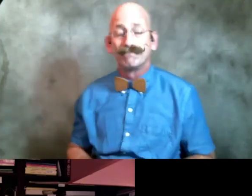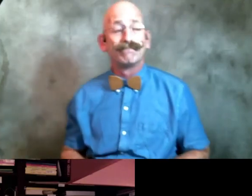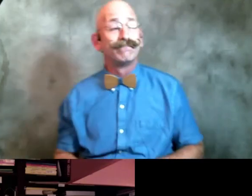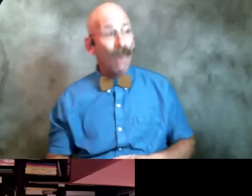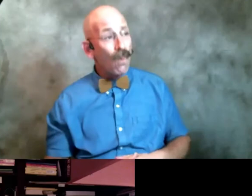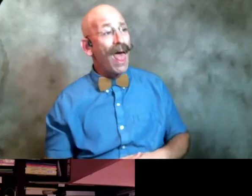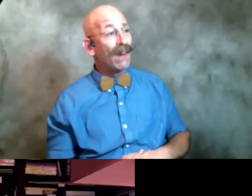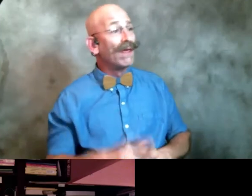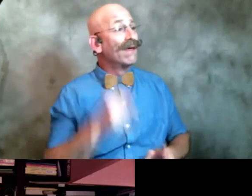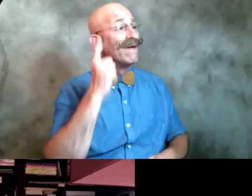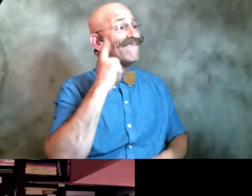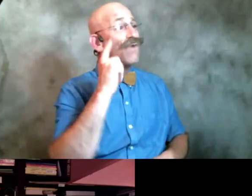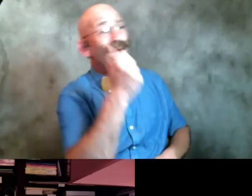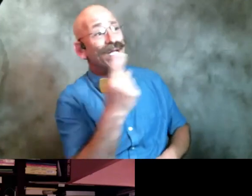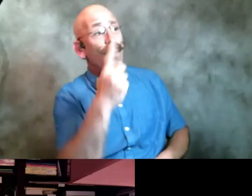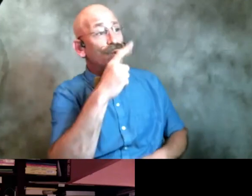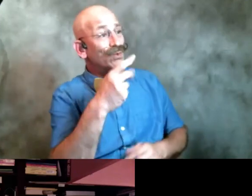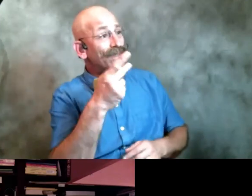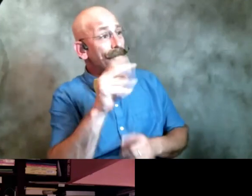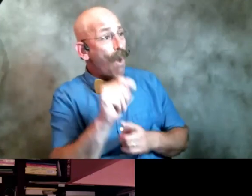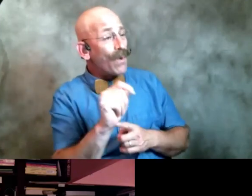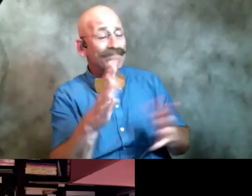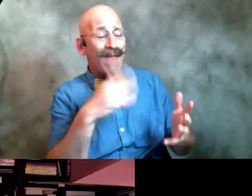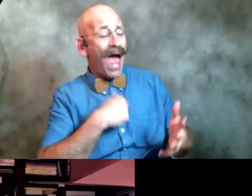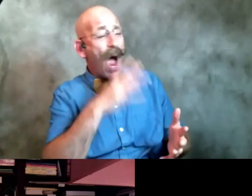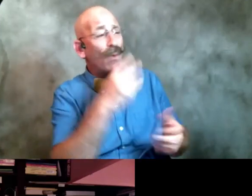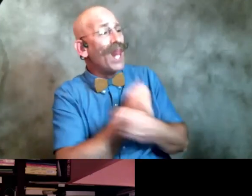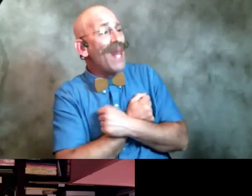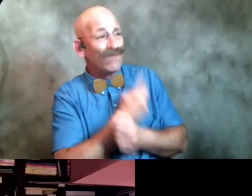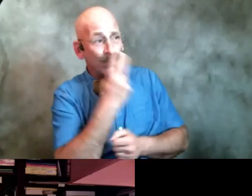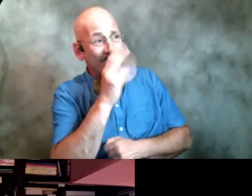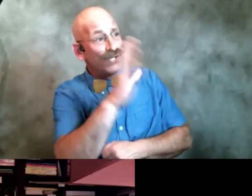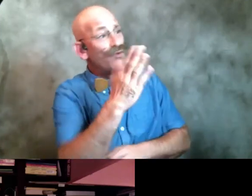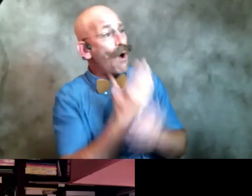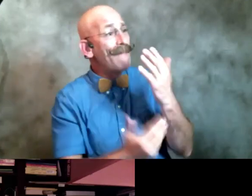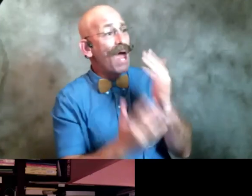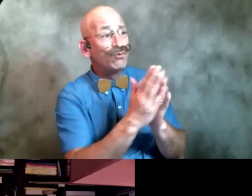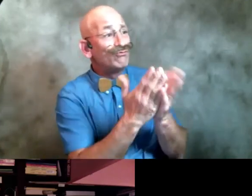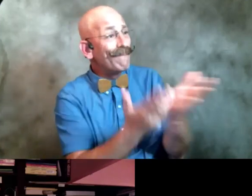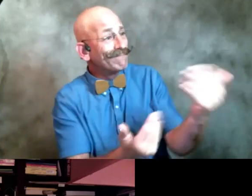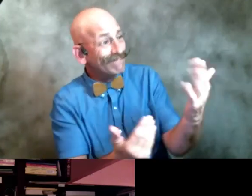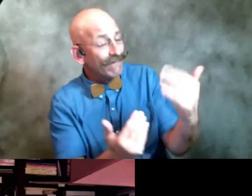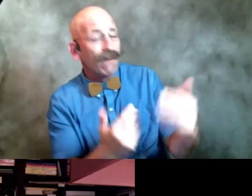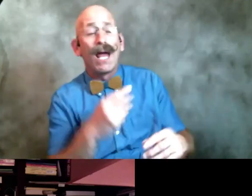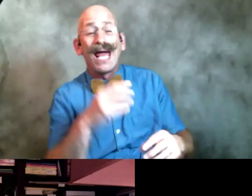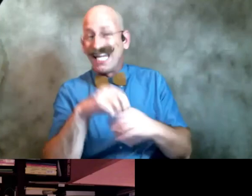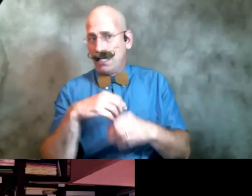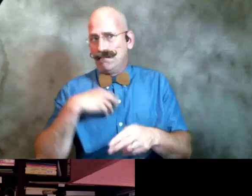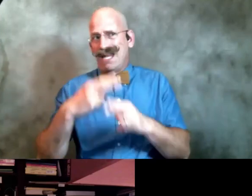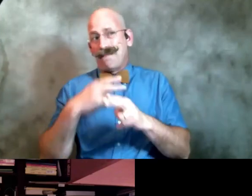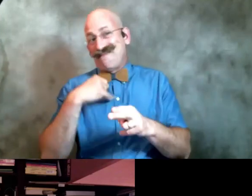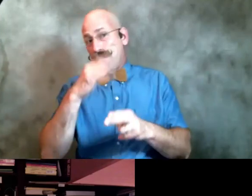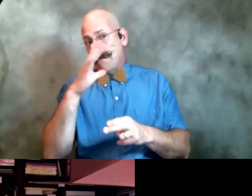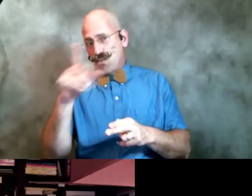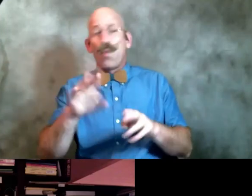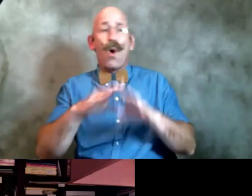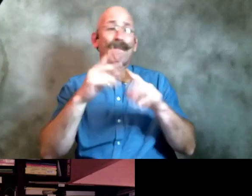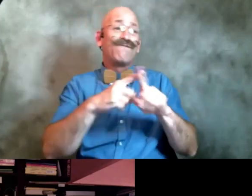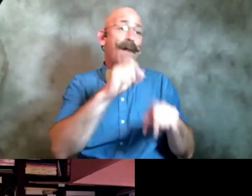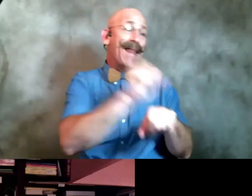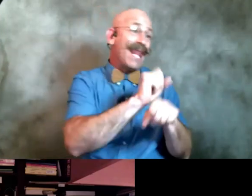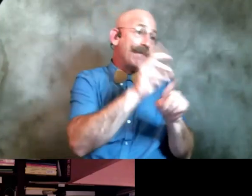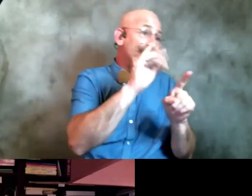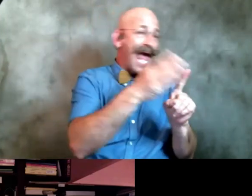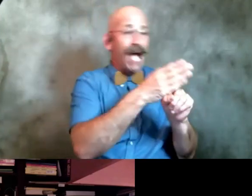would love to see your manuscript it's in my mother's honor it's open from labor day till new years every year this year we are